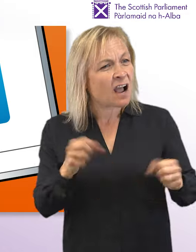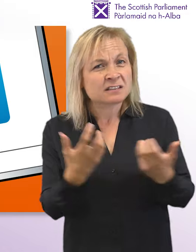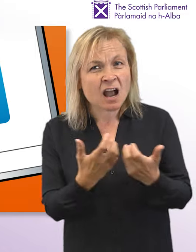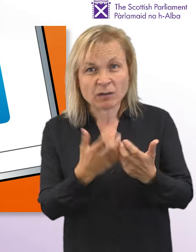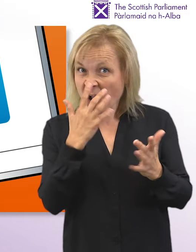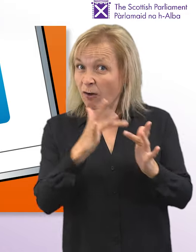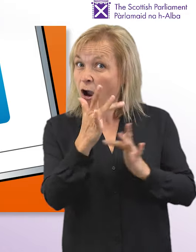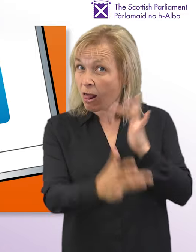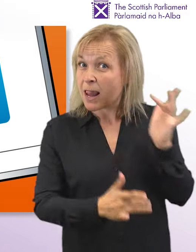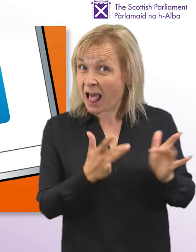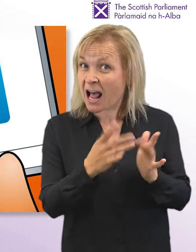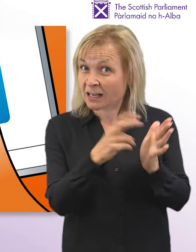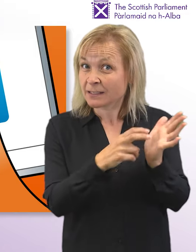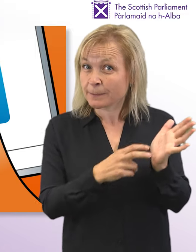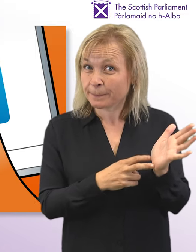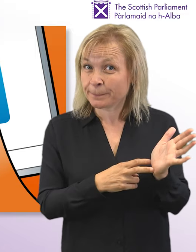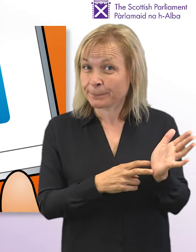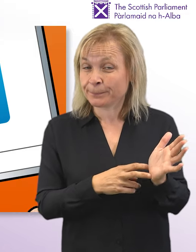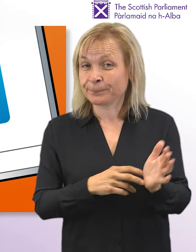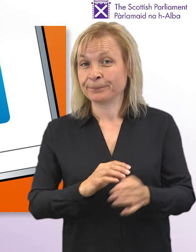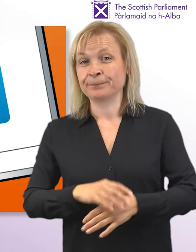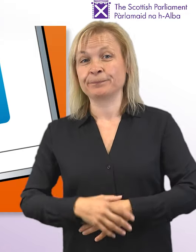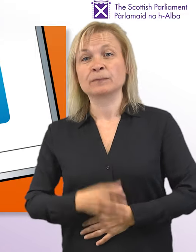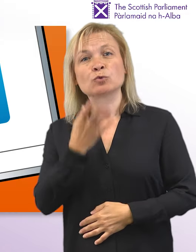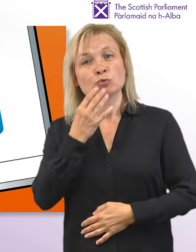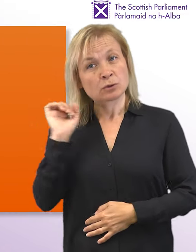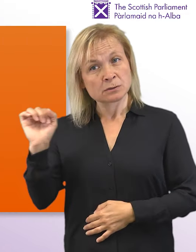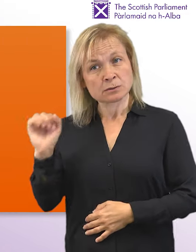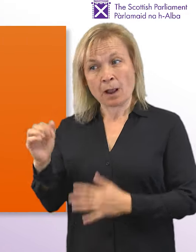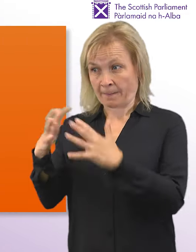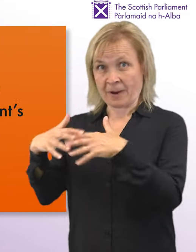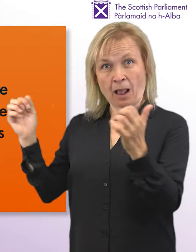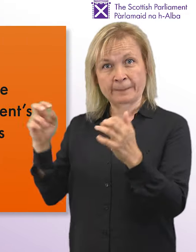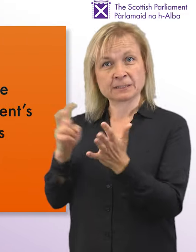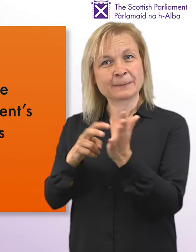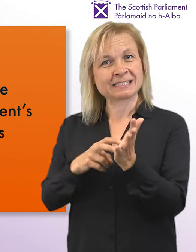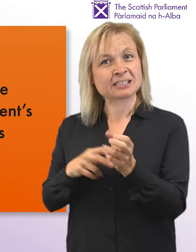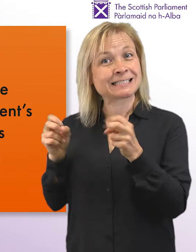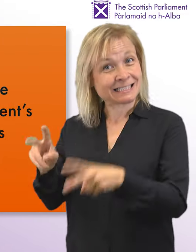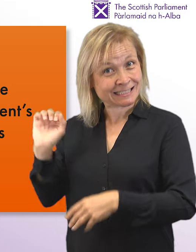You can start a petition online using the Parliament's petition system.